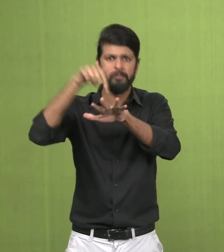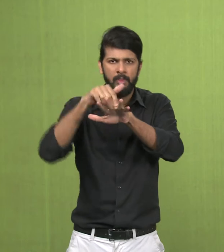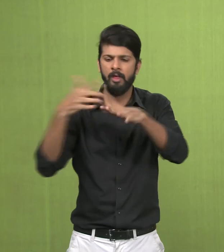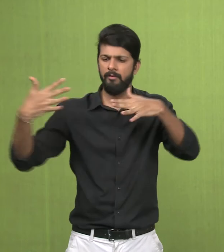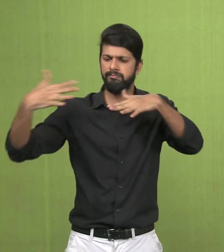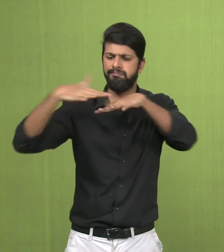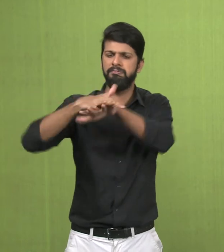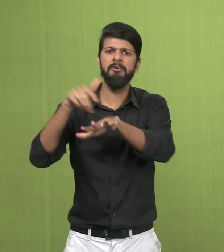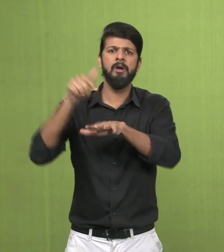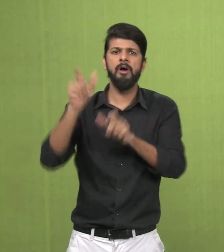Indian influence.